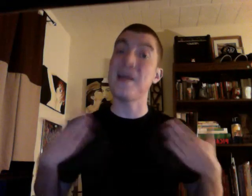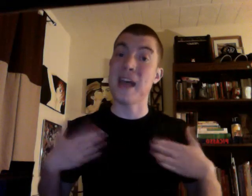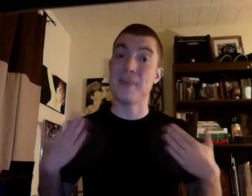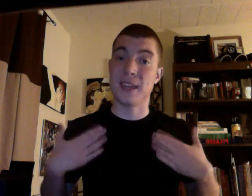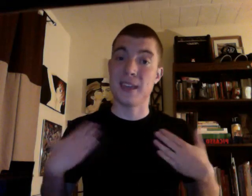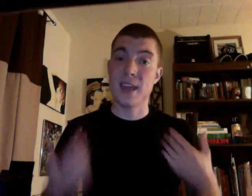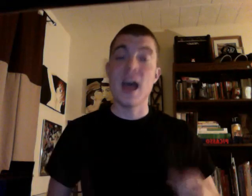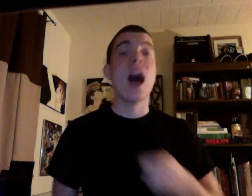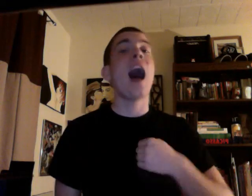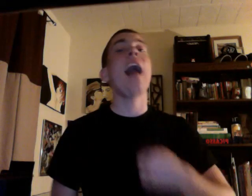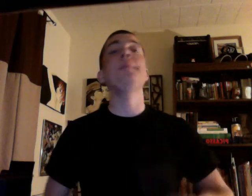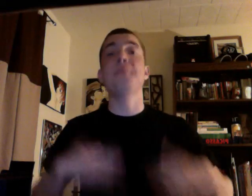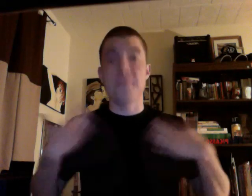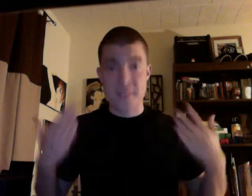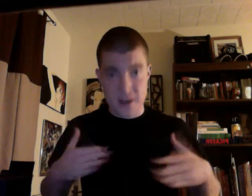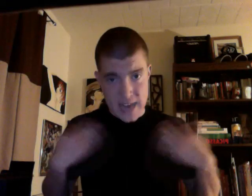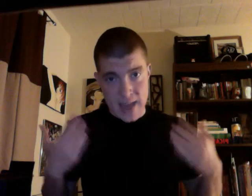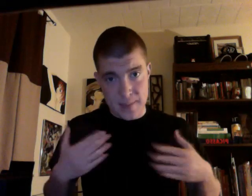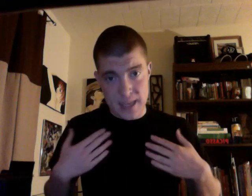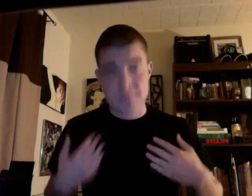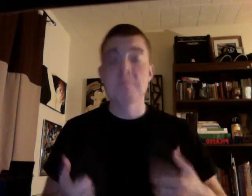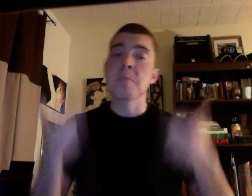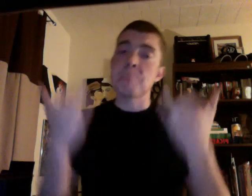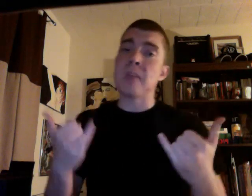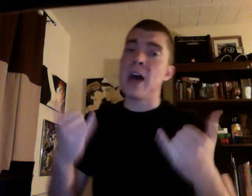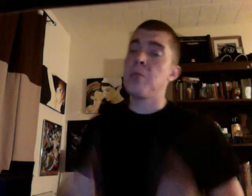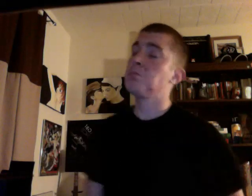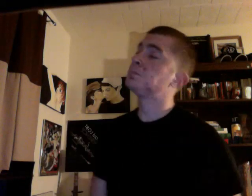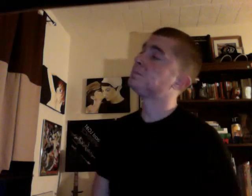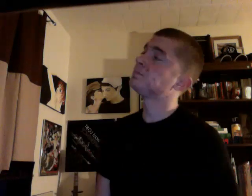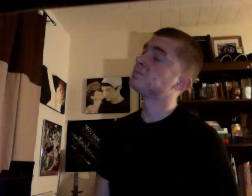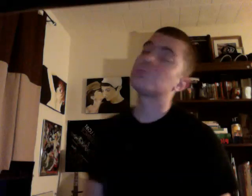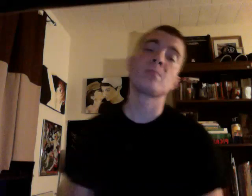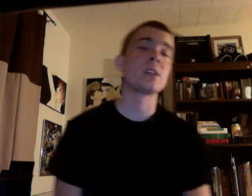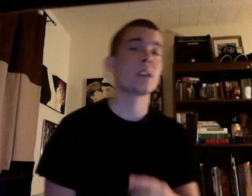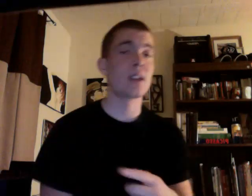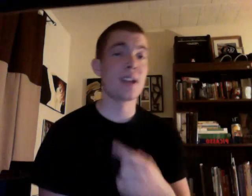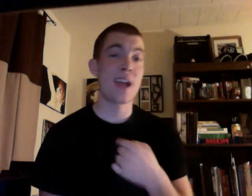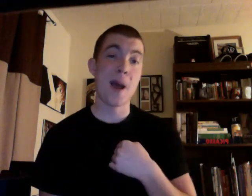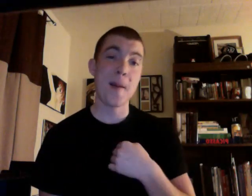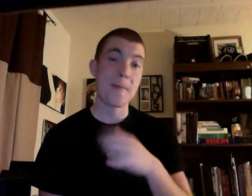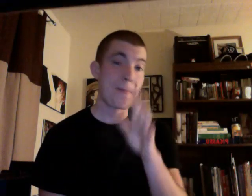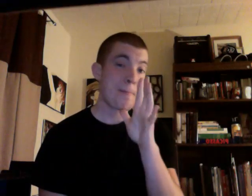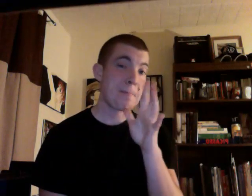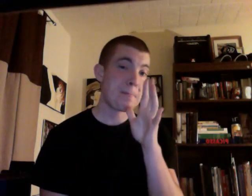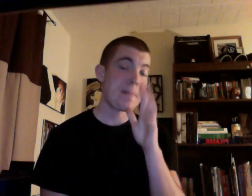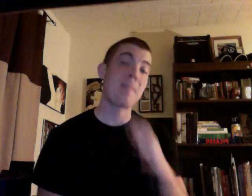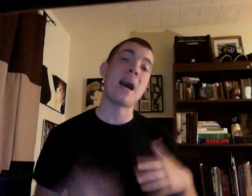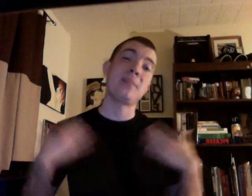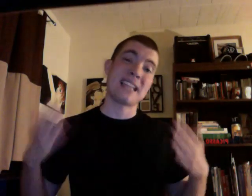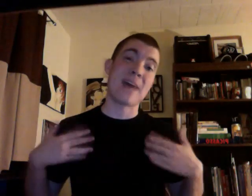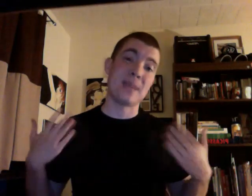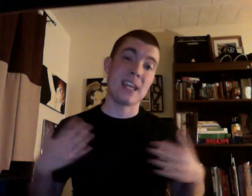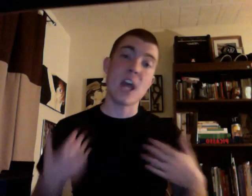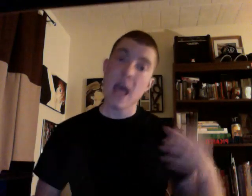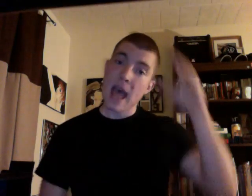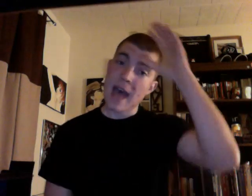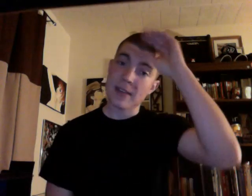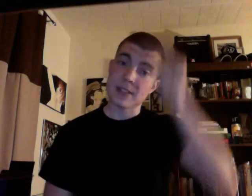I'm happy, I am very happy. Now, my mom's happy having a